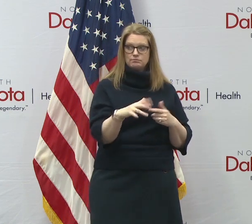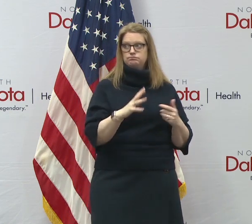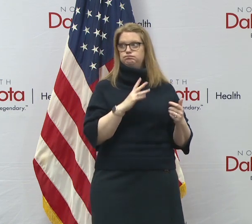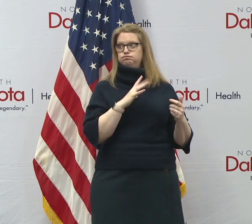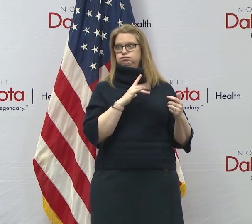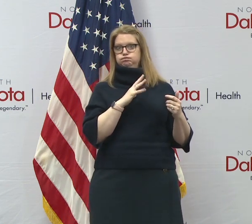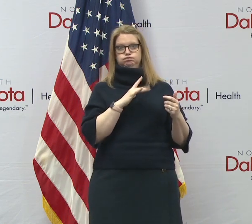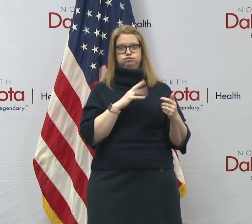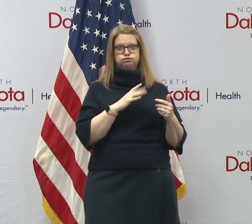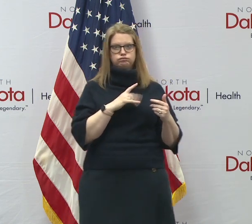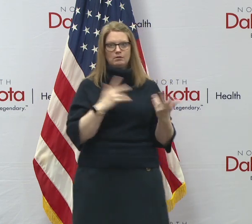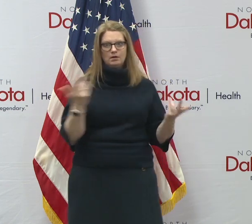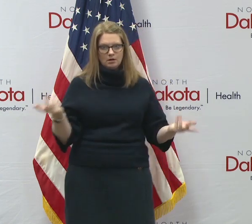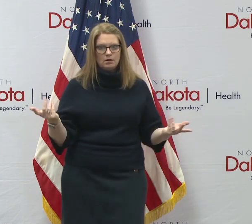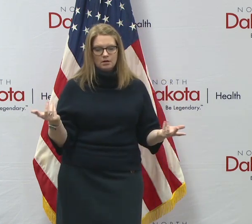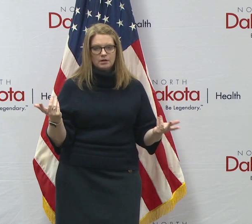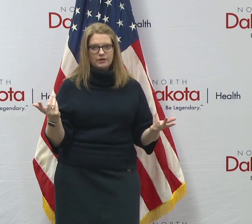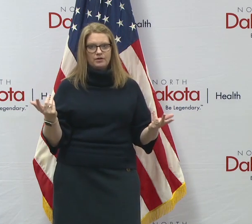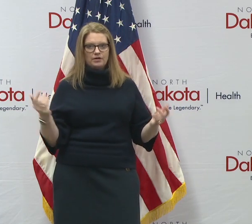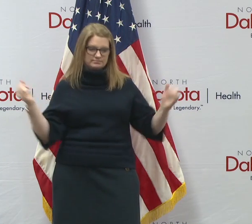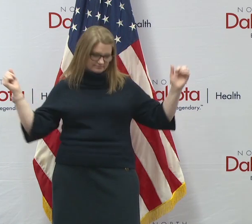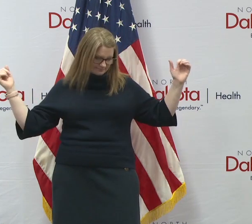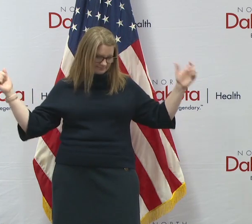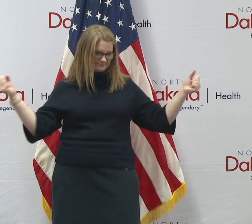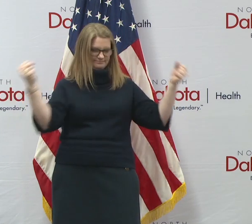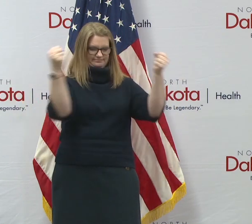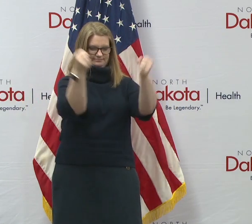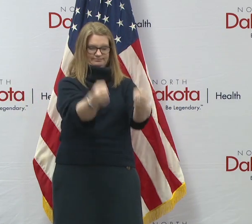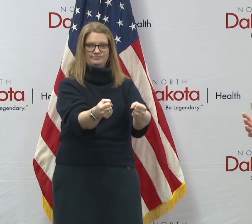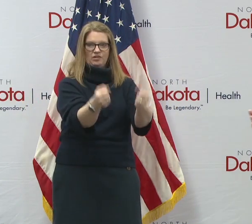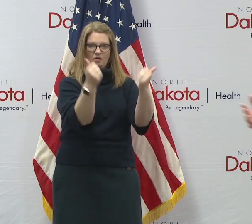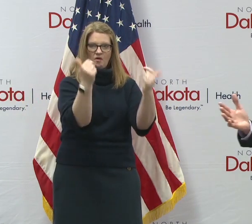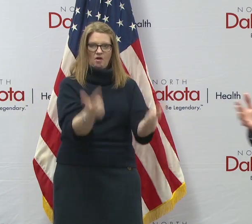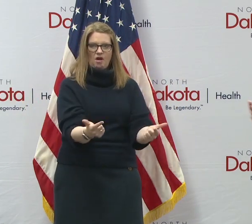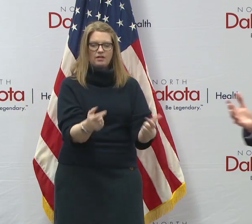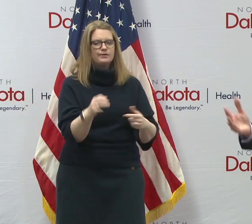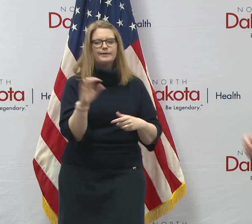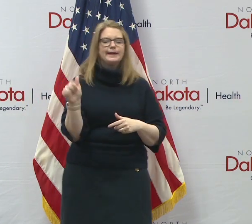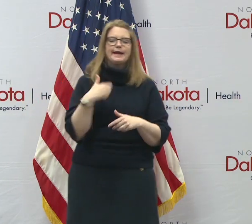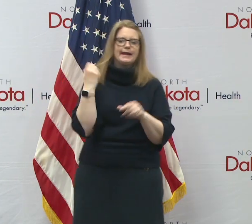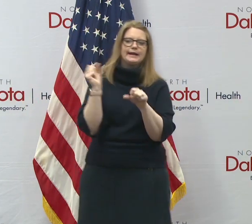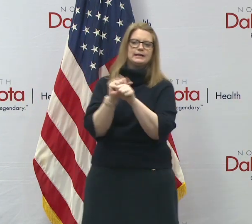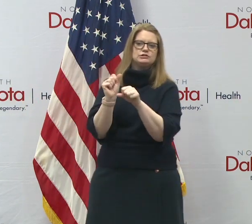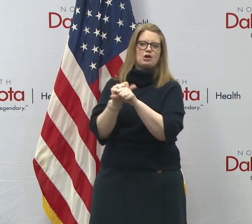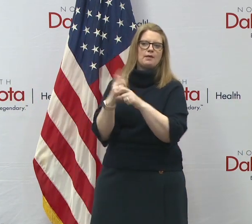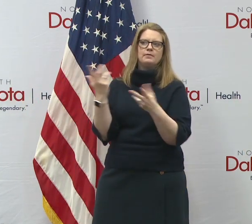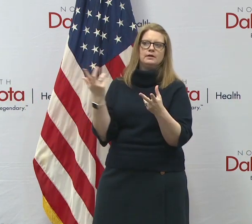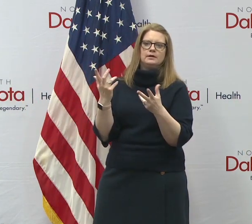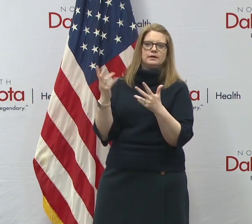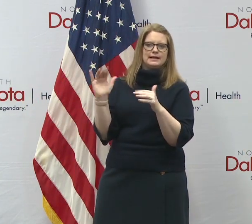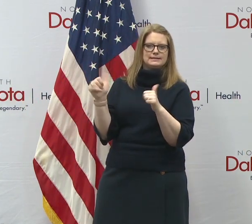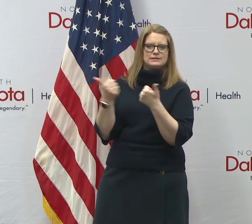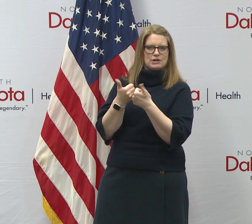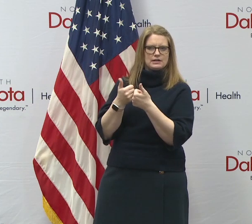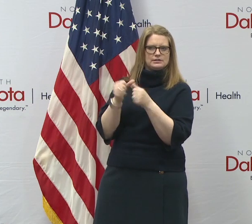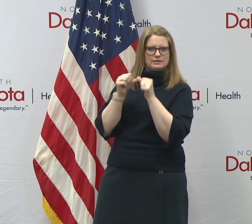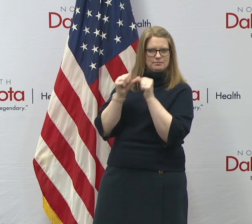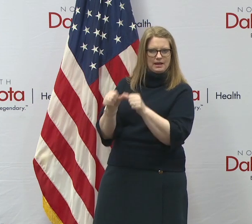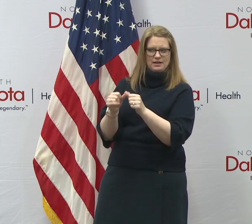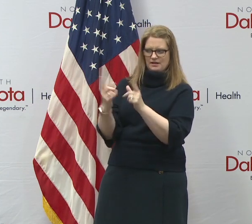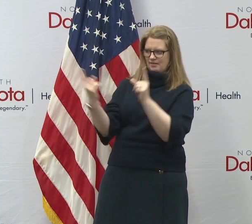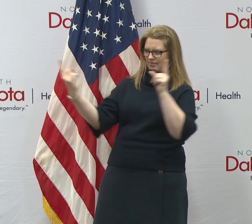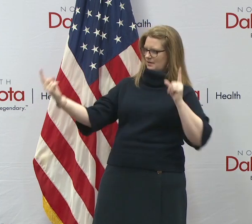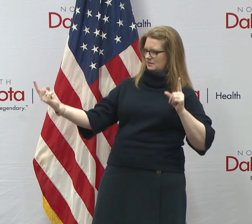everybody back into that factory, someone who is, uh, or, you know, or pick any workplace where it's challenging to maintain physical